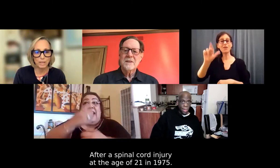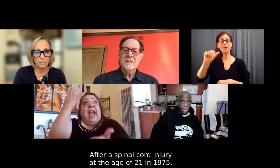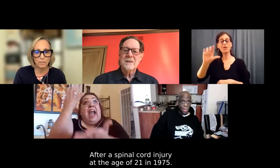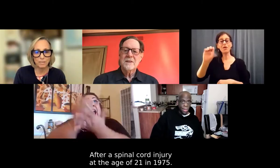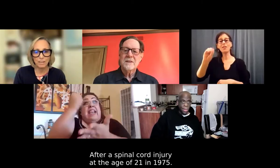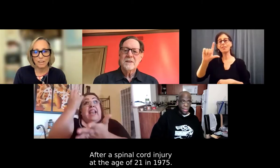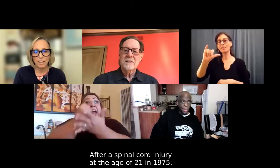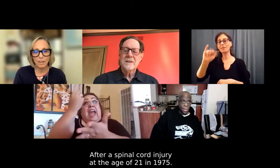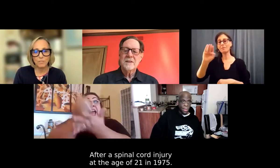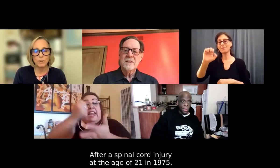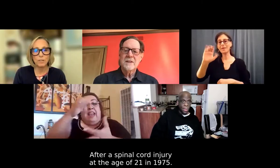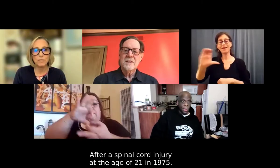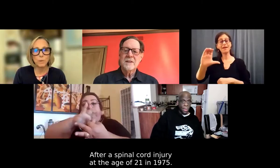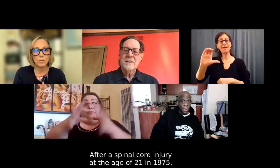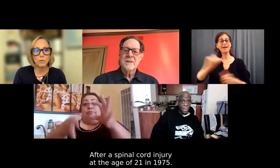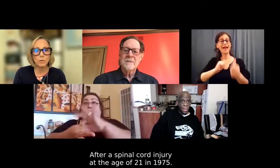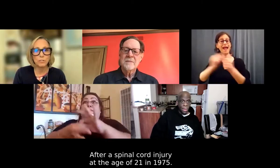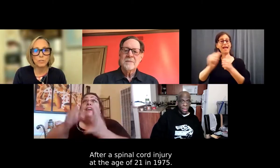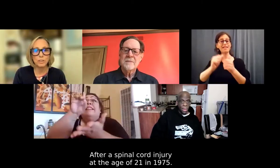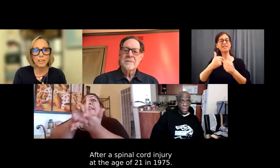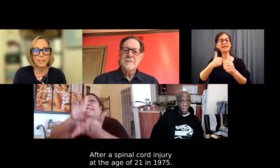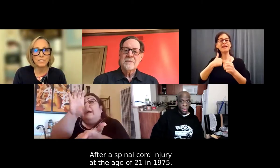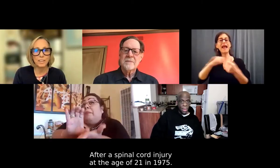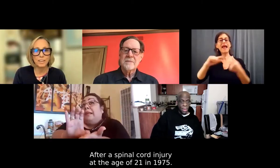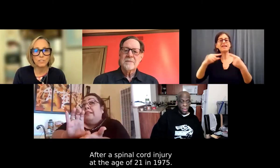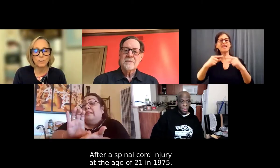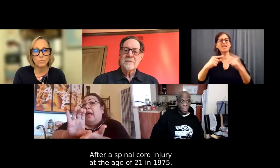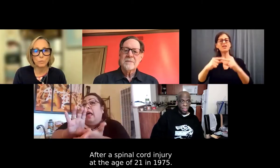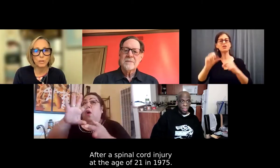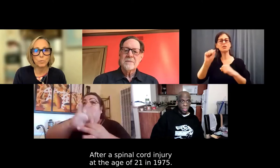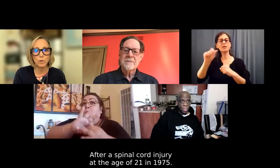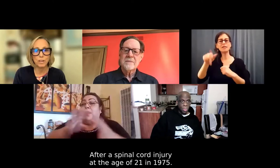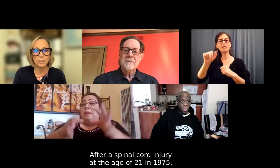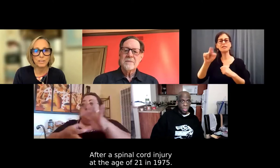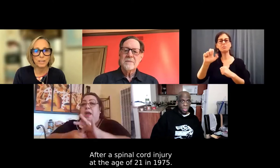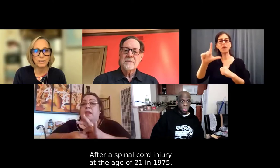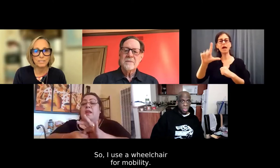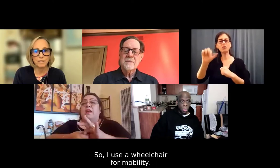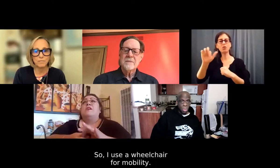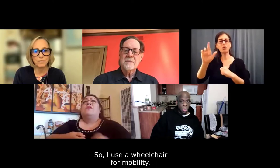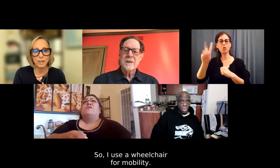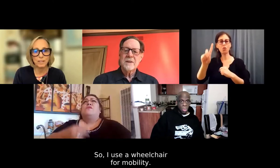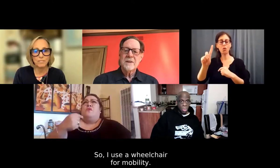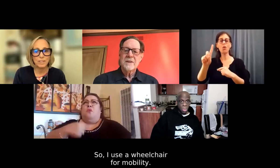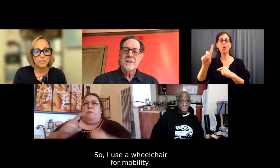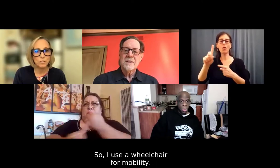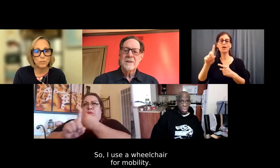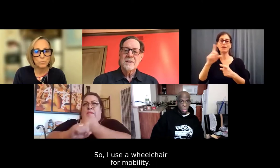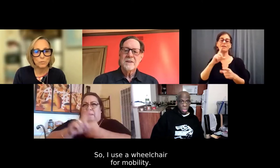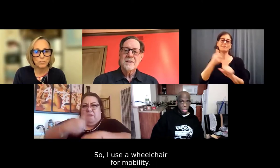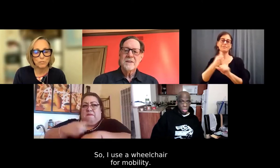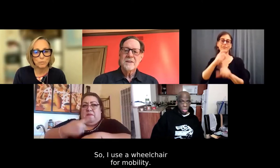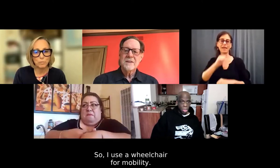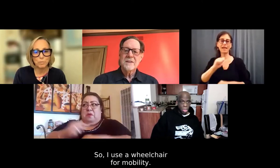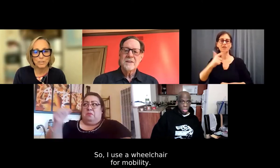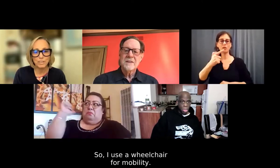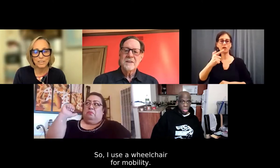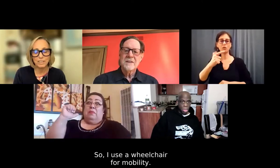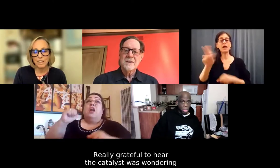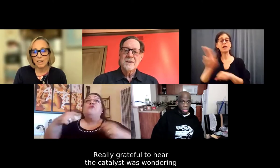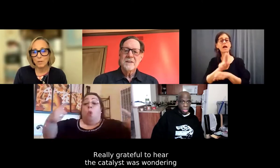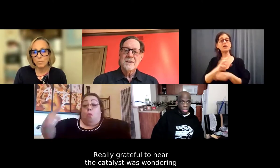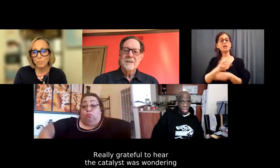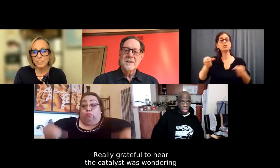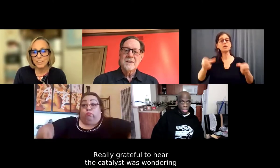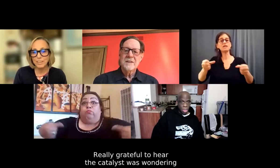Paralympic athlete after a spinal cord injury at the age of 21 in 1975. So I used a wheelchair for mobility.